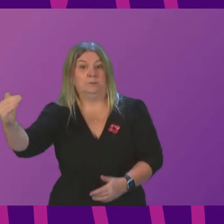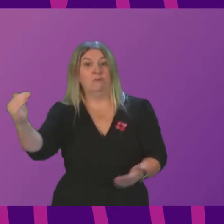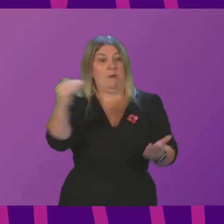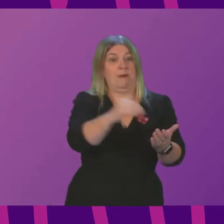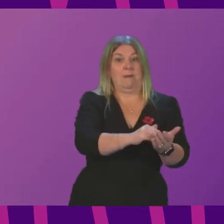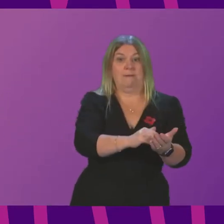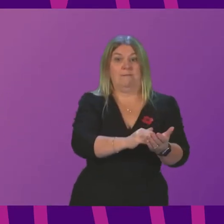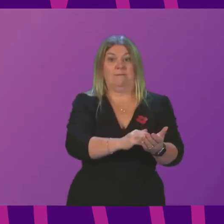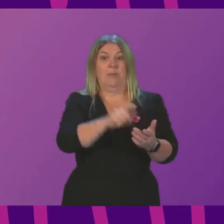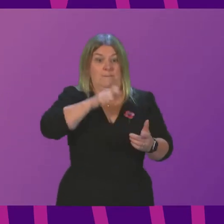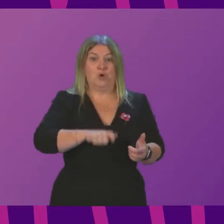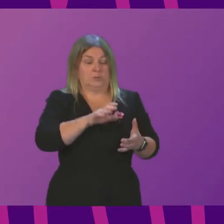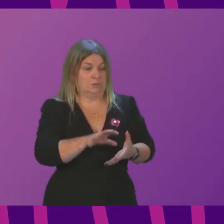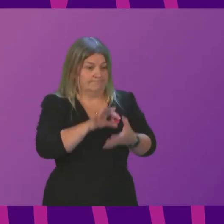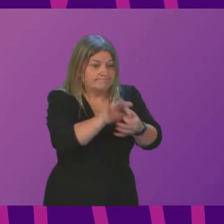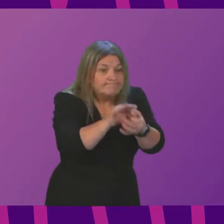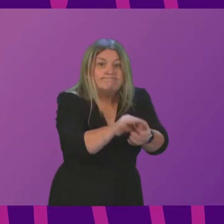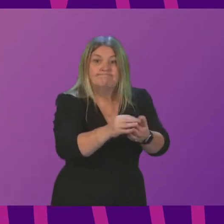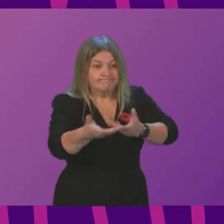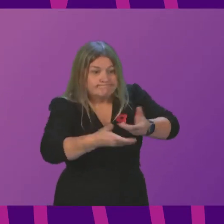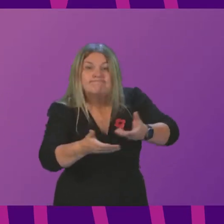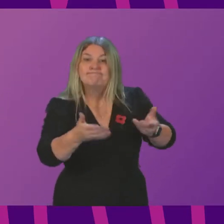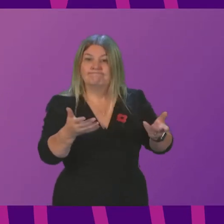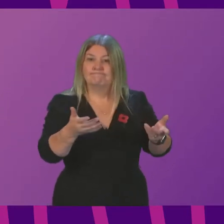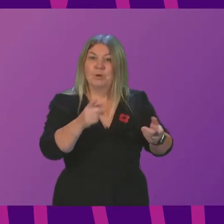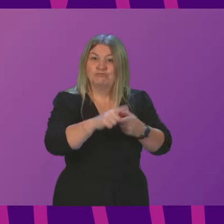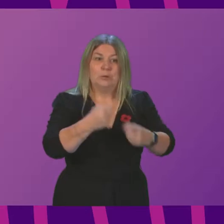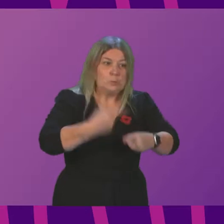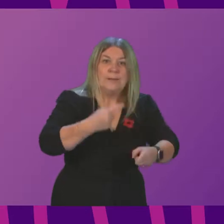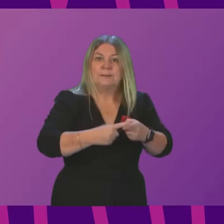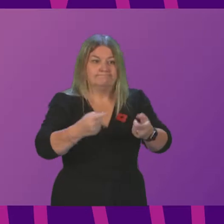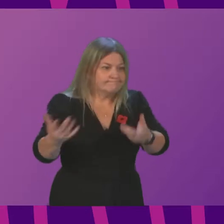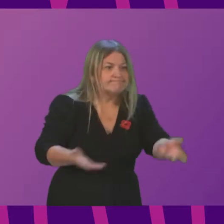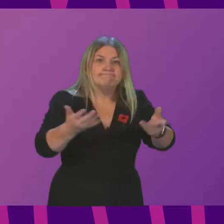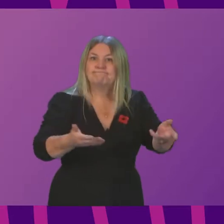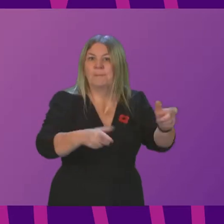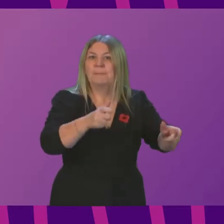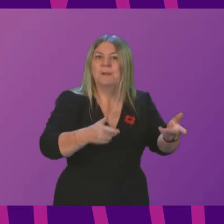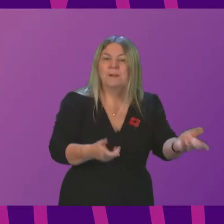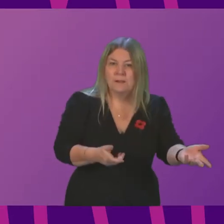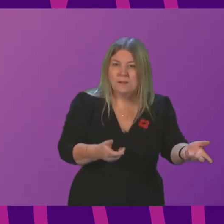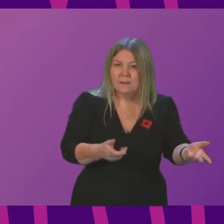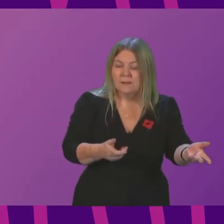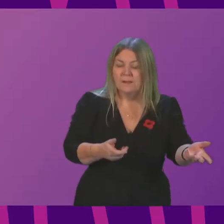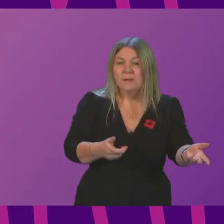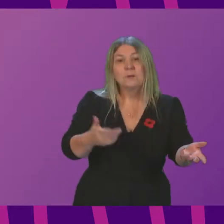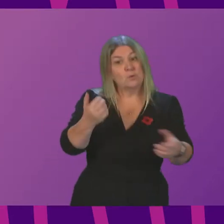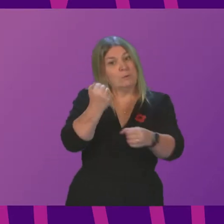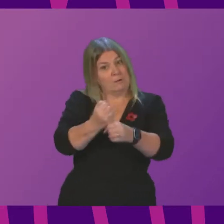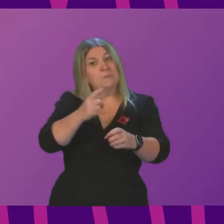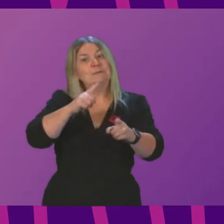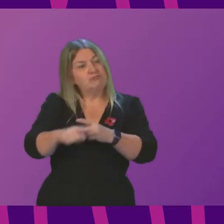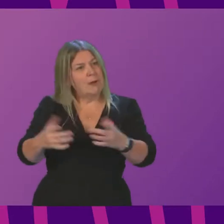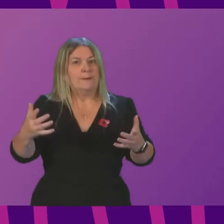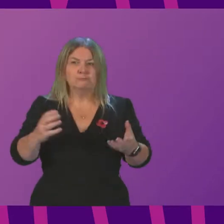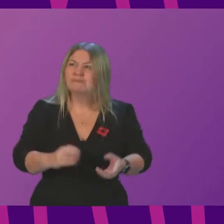expanding the capacity of the Scottish Ambulance Service, which is the investment that we have made. The Government is taking those practical